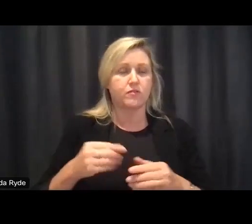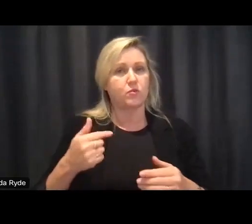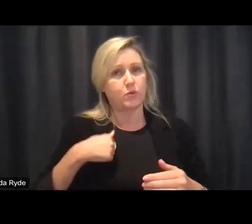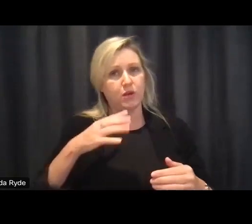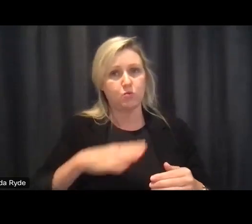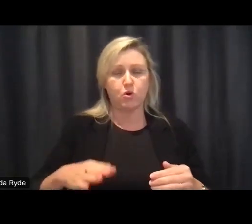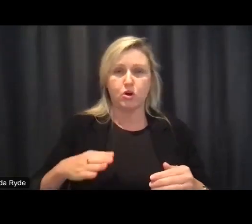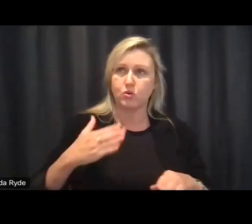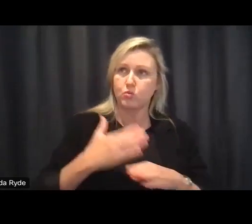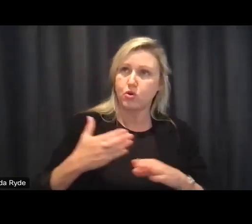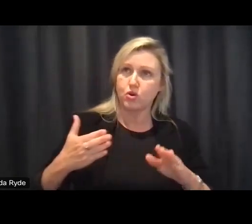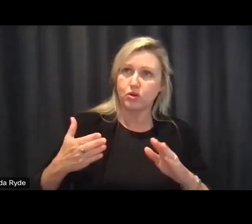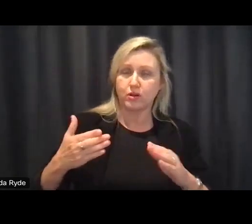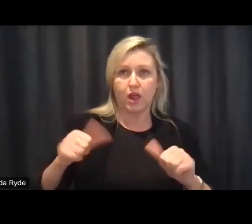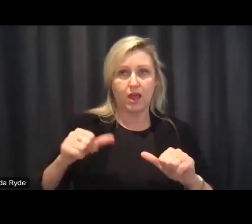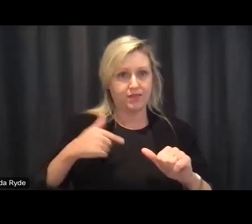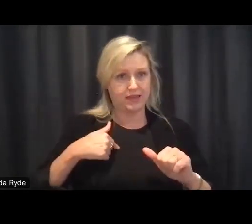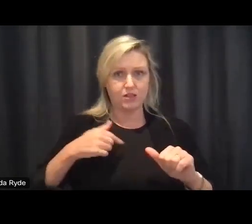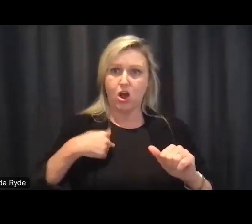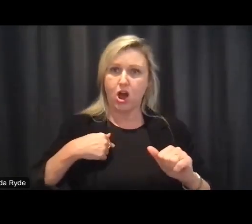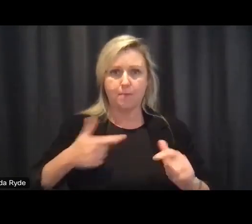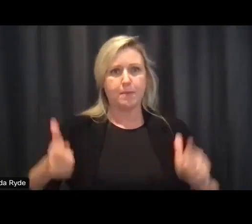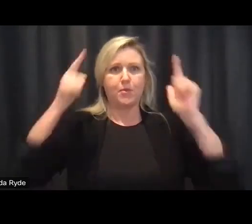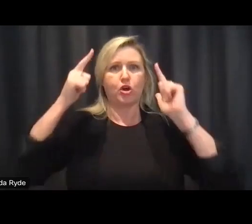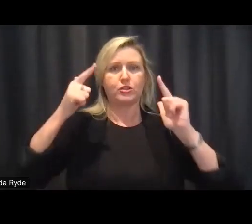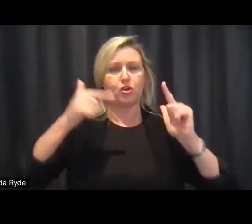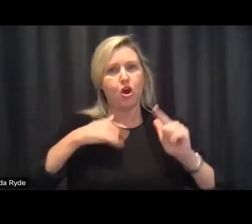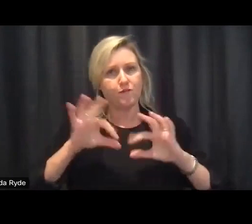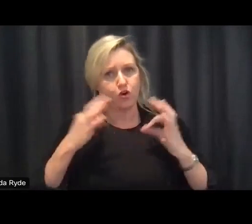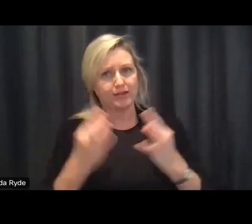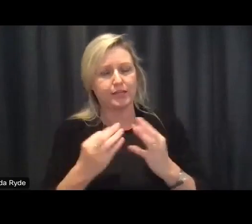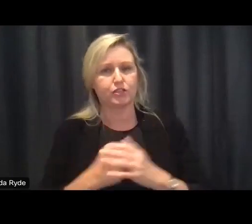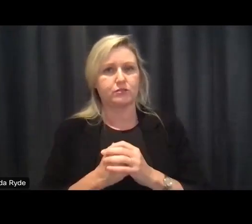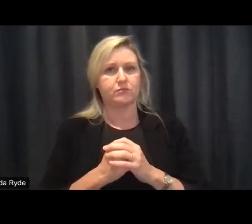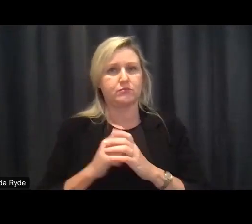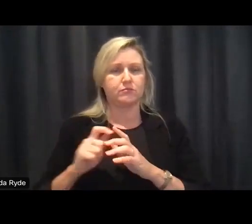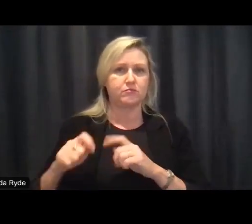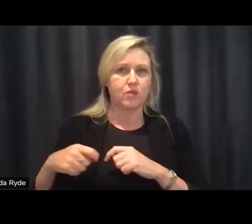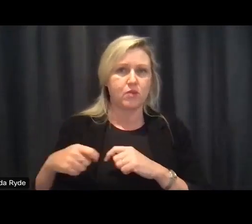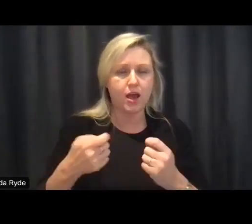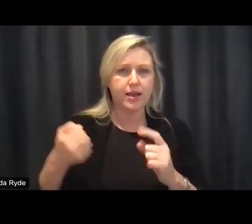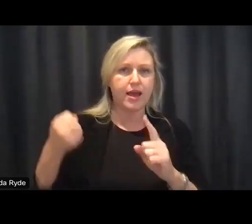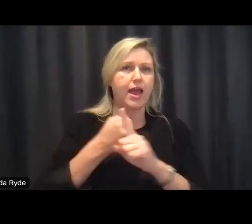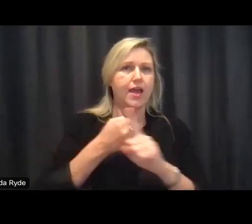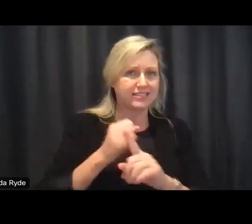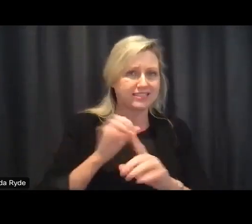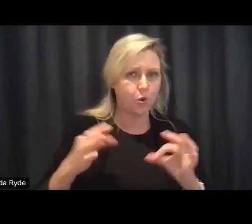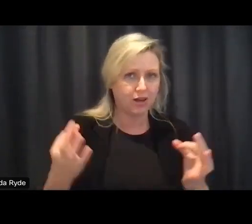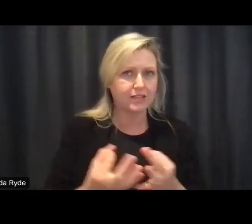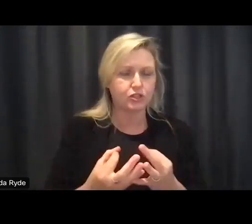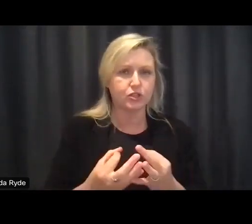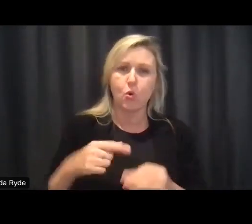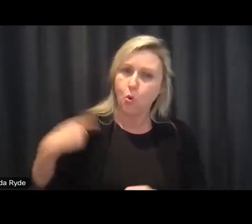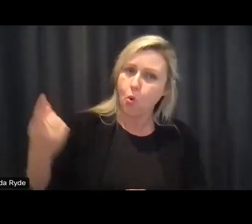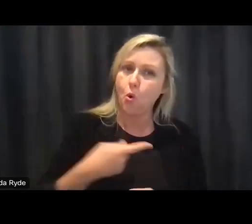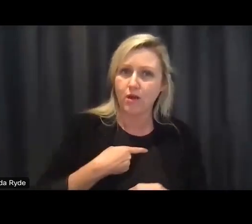like i'm the chief executive officer of provider advocacy organization we all need to